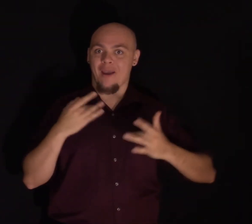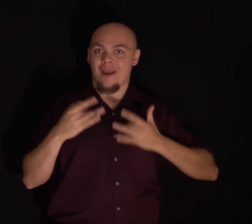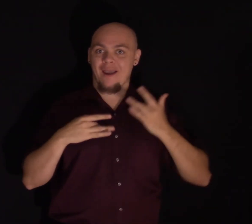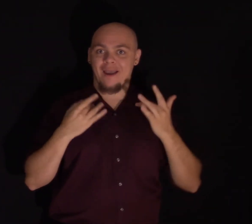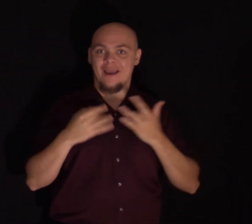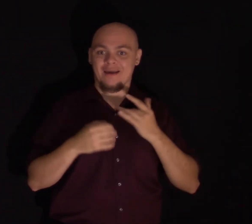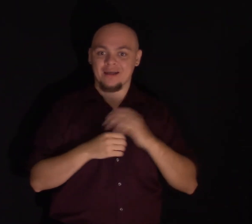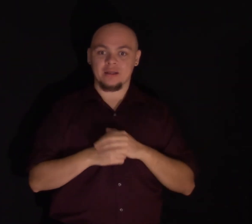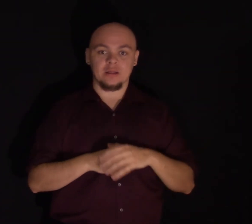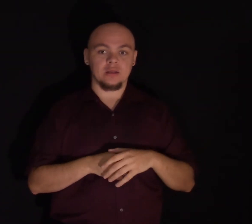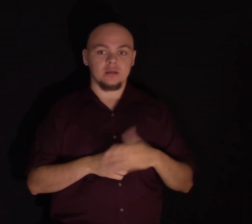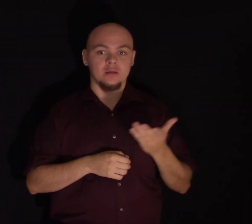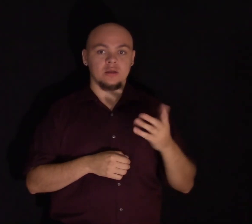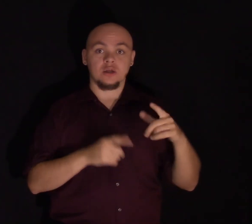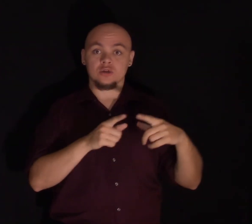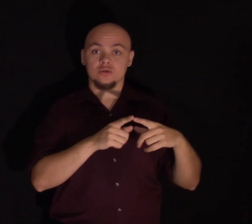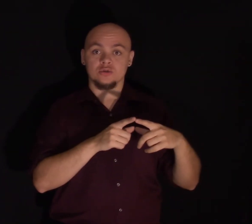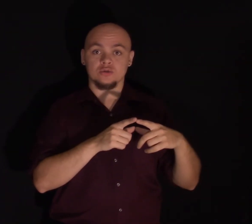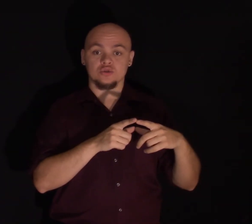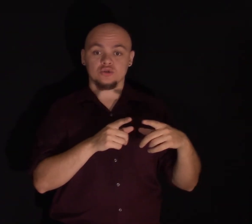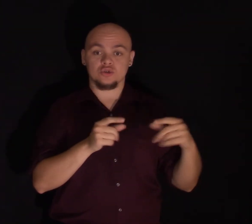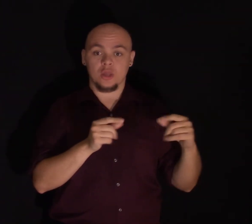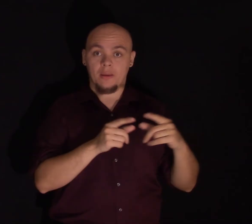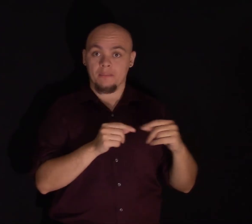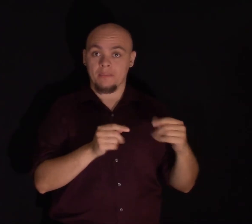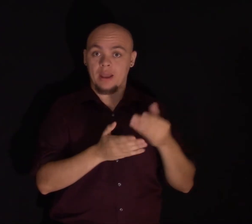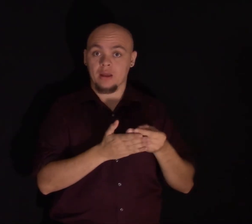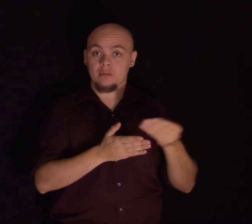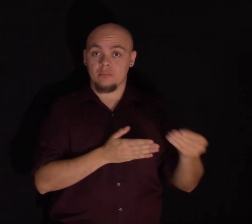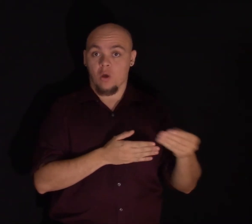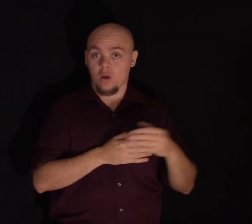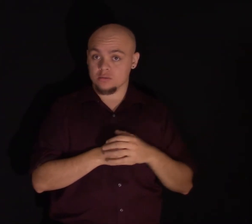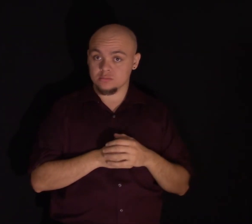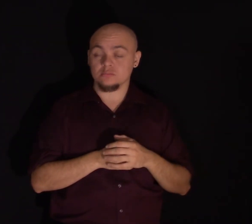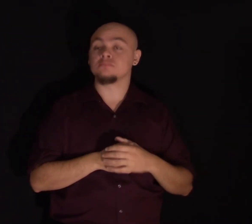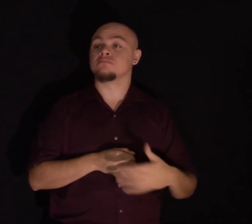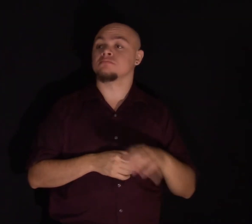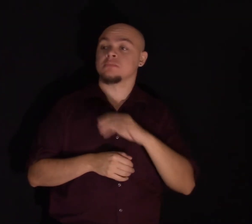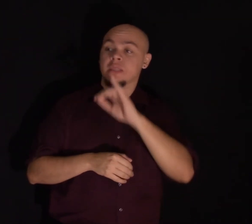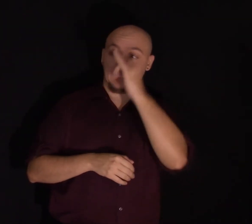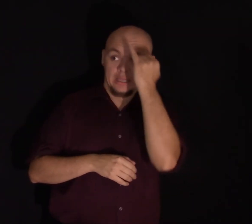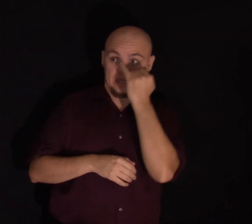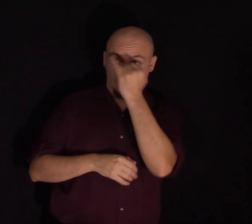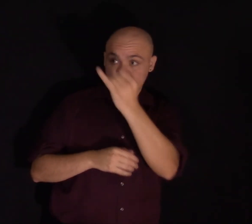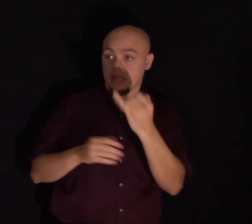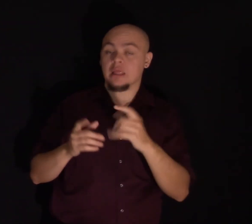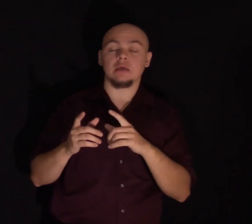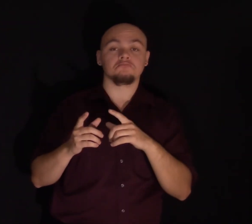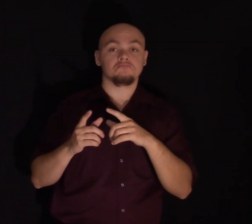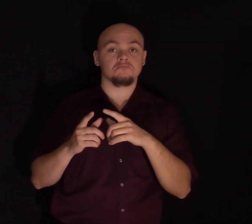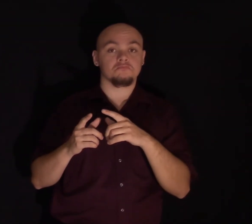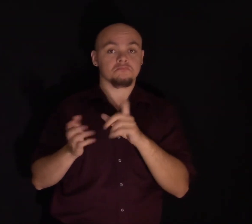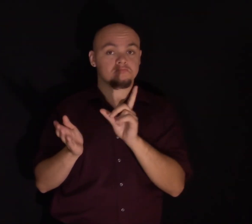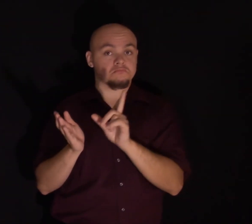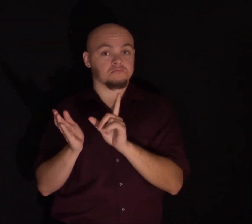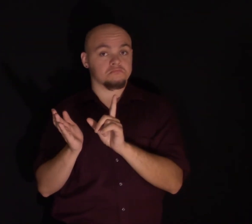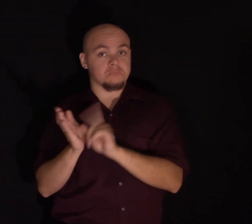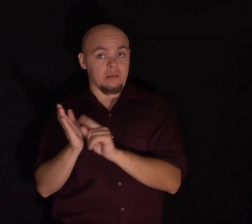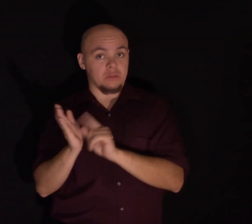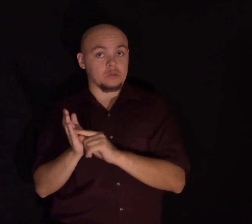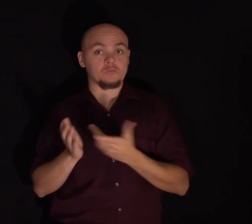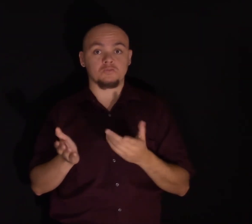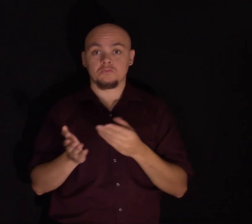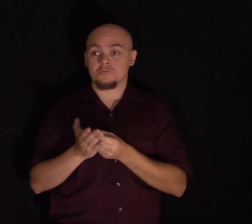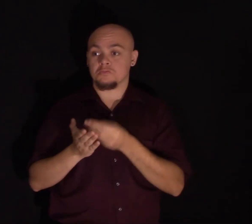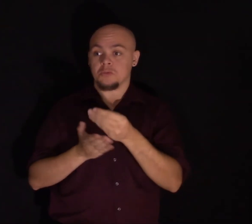Japan bought my book. Then Italy bought my book and published it here in January. And